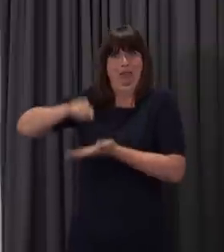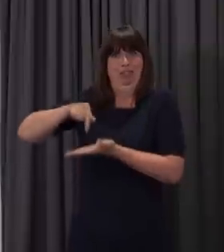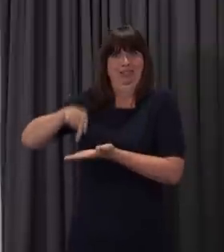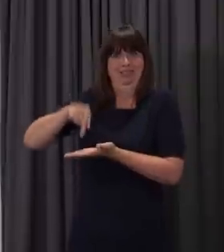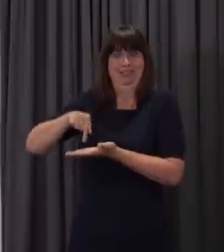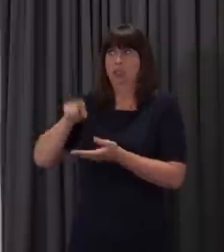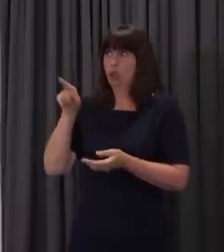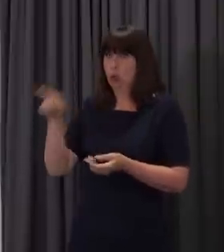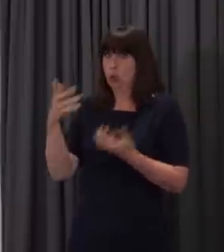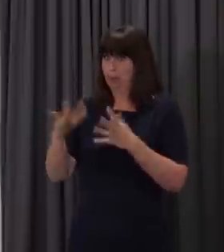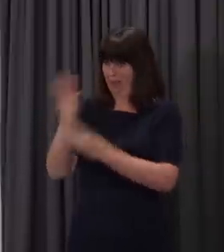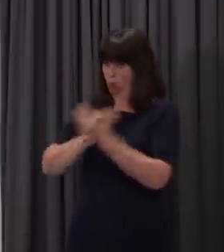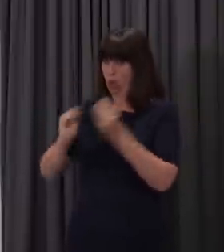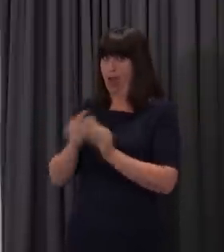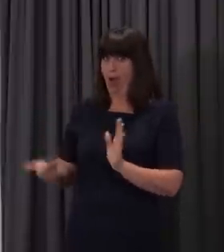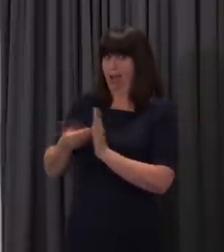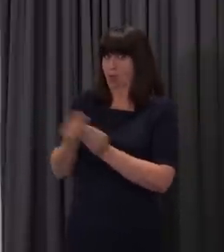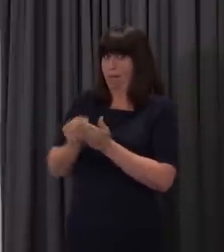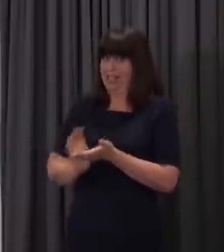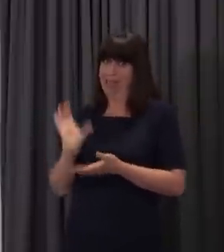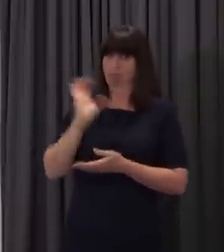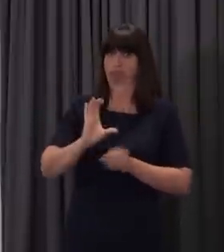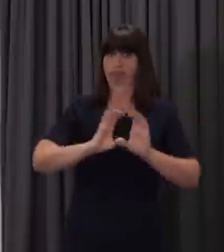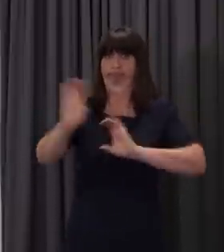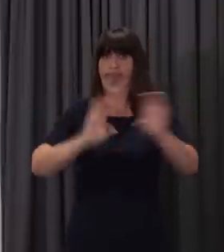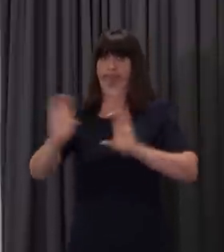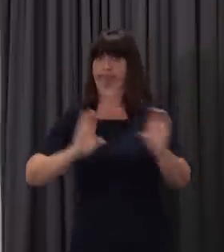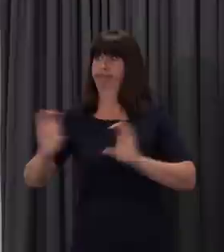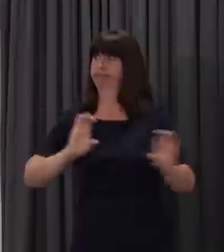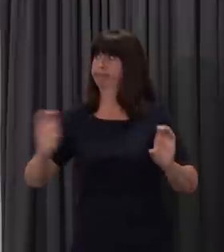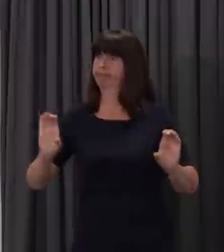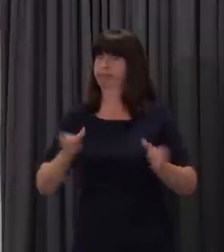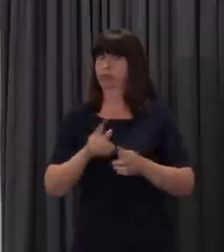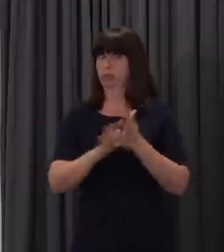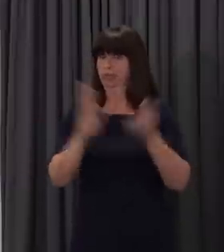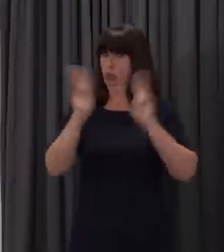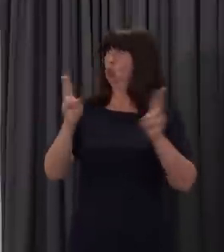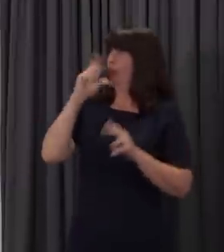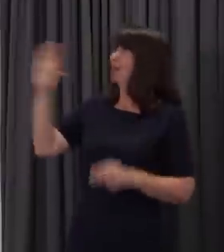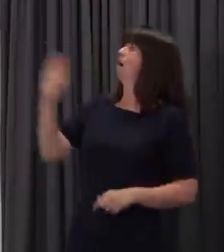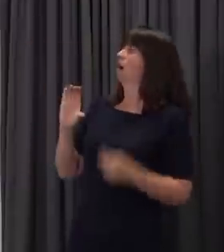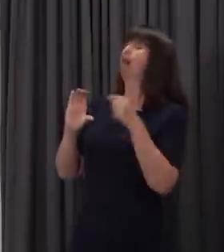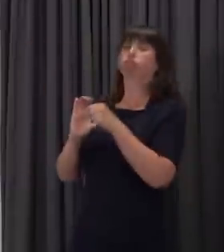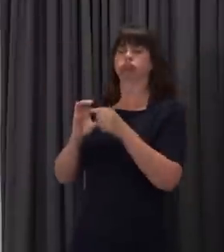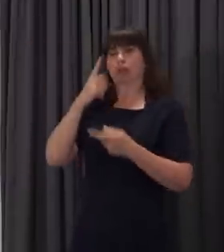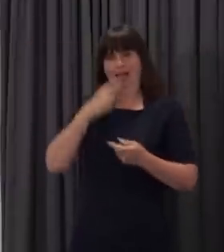funding have you calculated that this will require for schools to operate in this way?